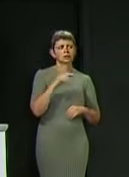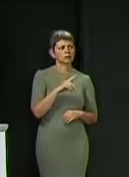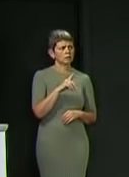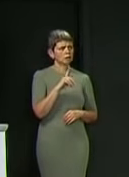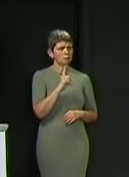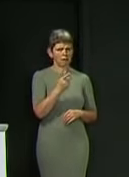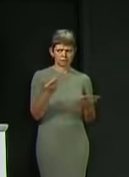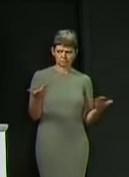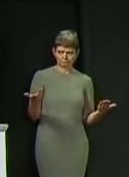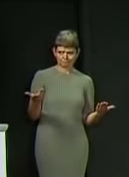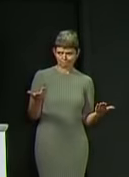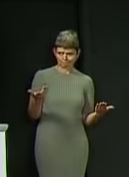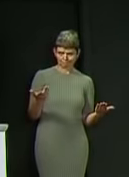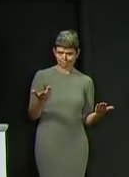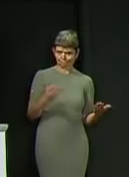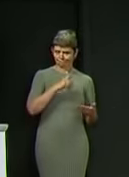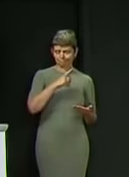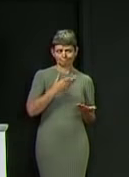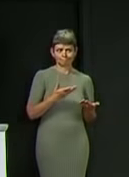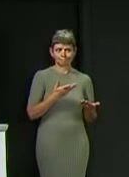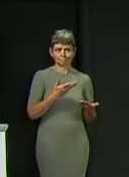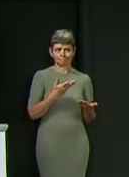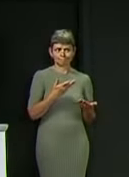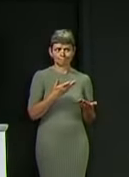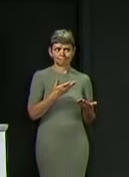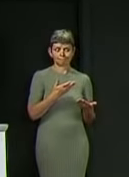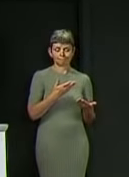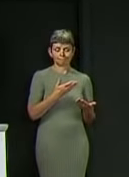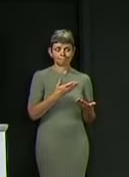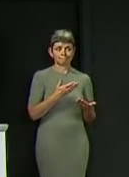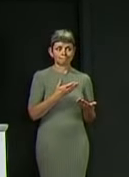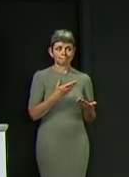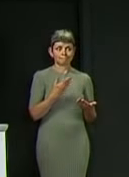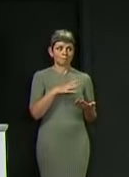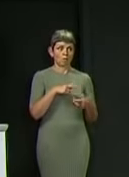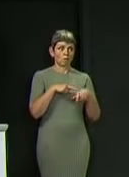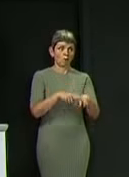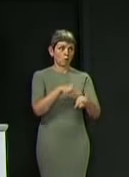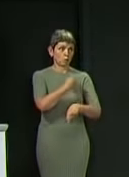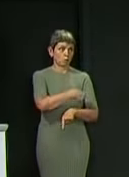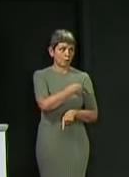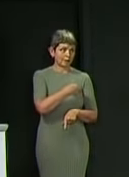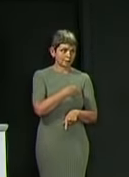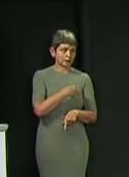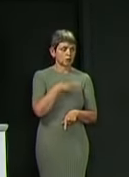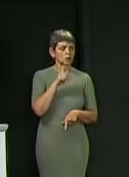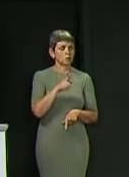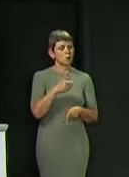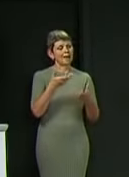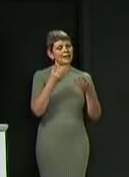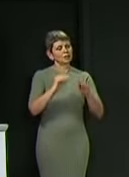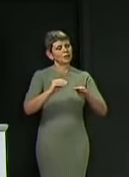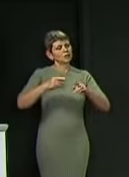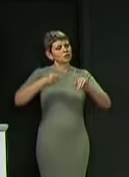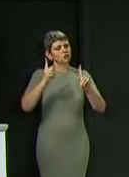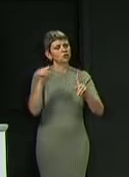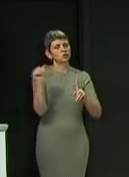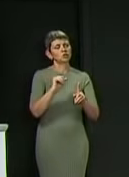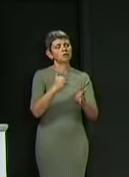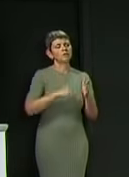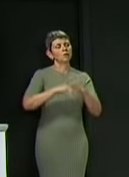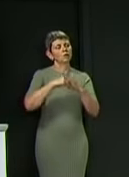kept his end of the bargain and has presided over a disaster. The education secretary should take full responsibility for the shambles,